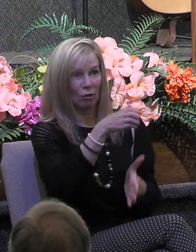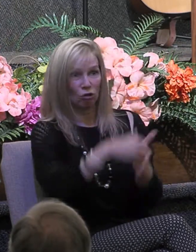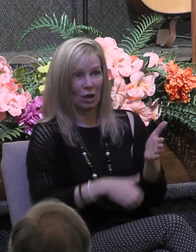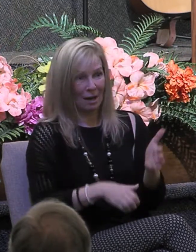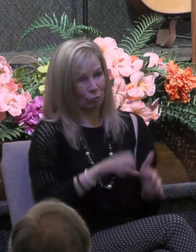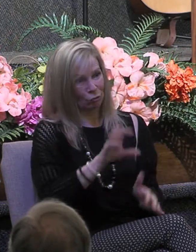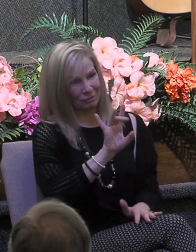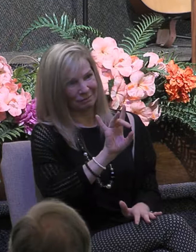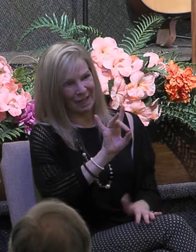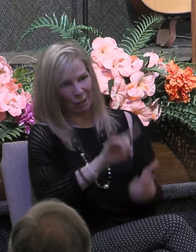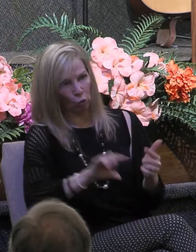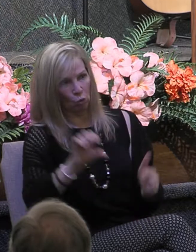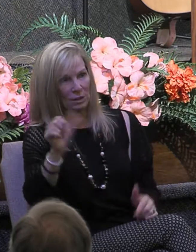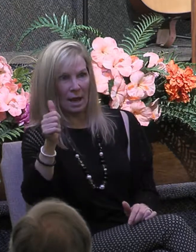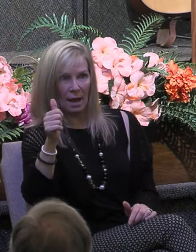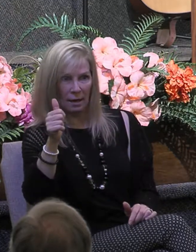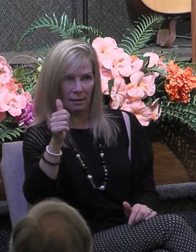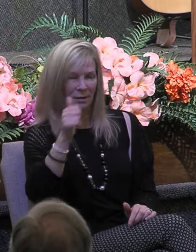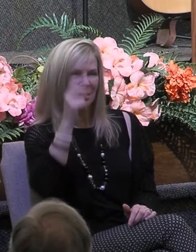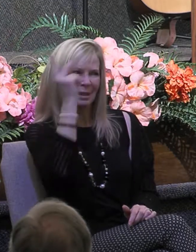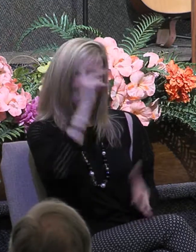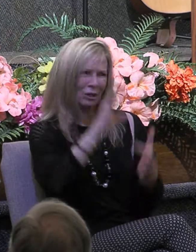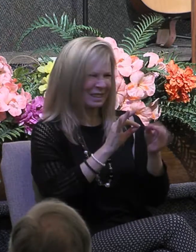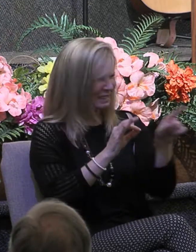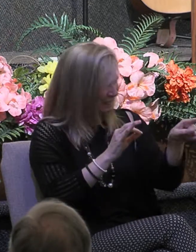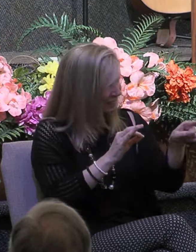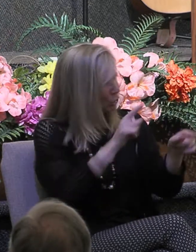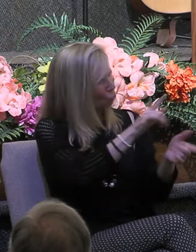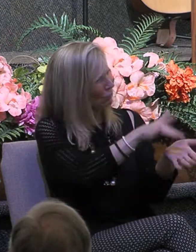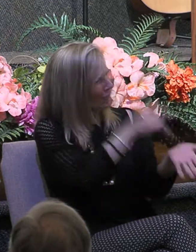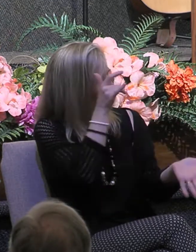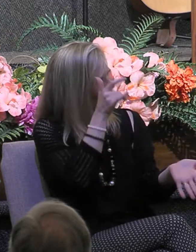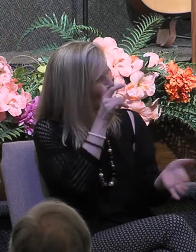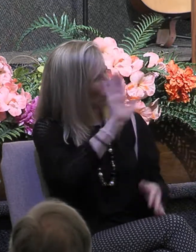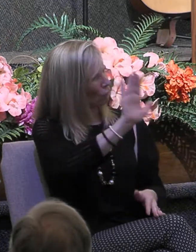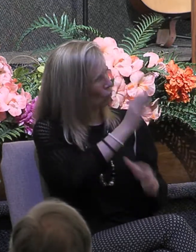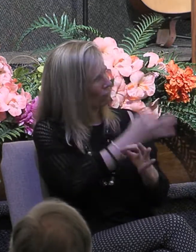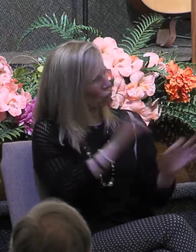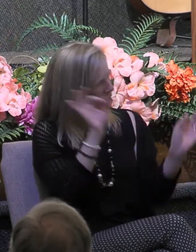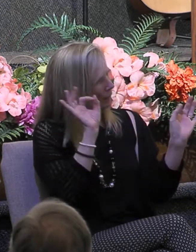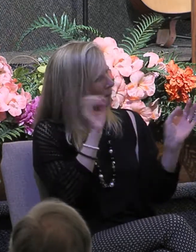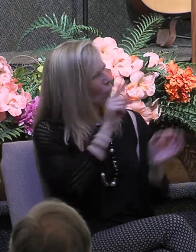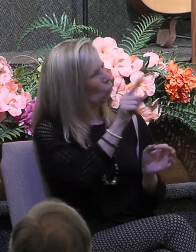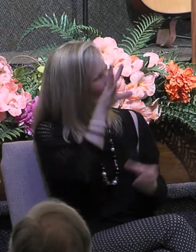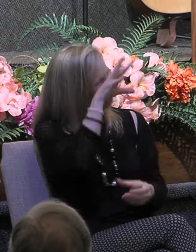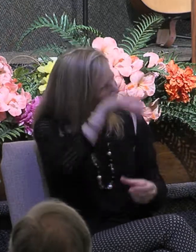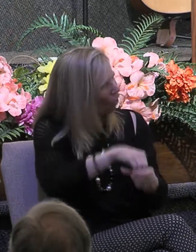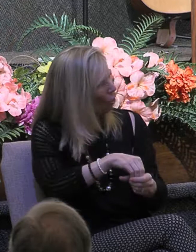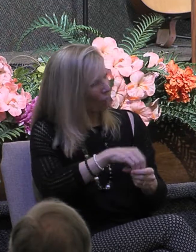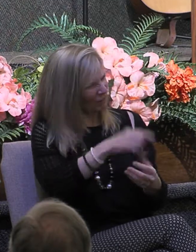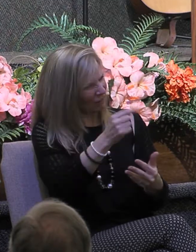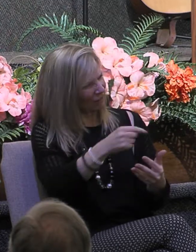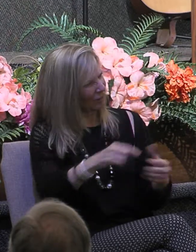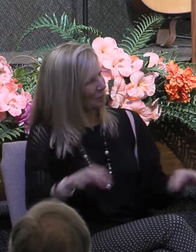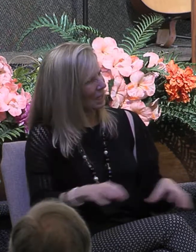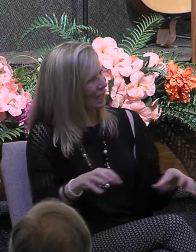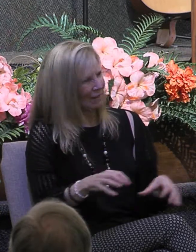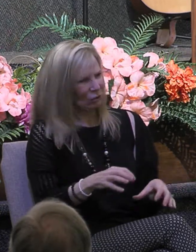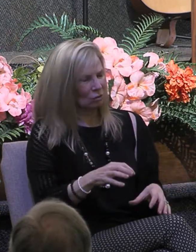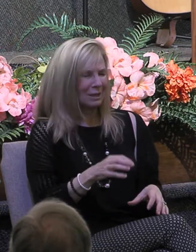were abusing their liberty in Christ by participating in certain practices that were certainly allowable,